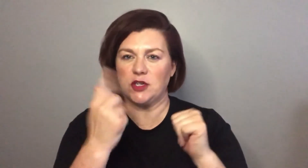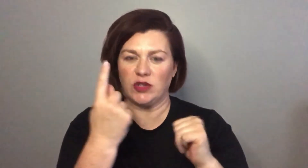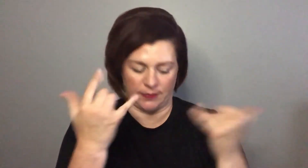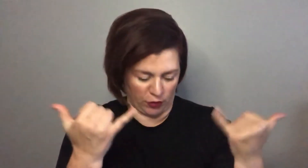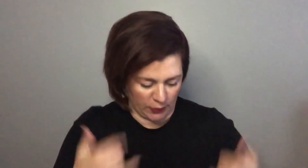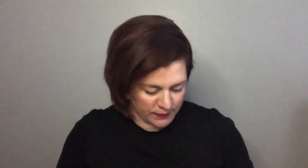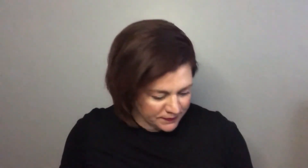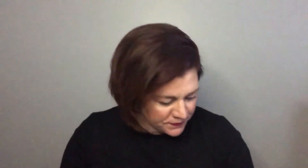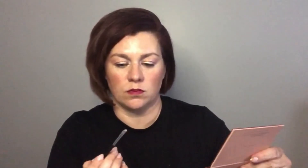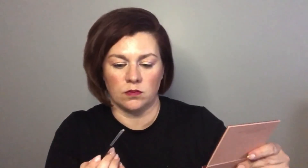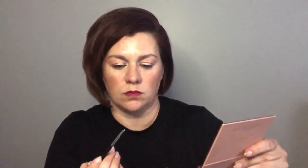I'm gonna try something right now